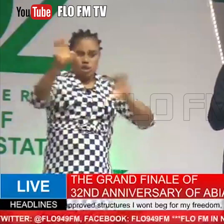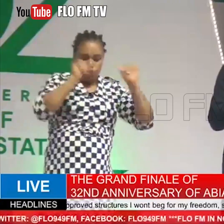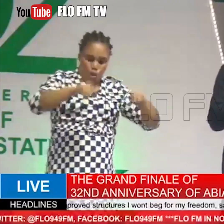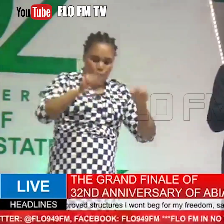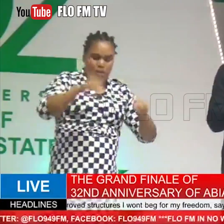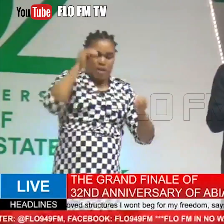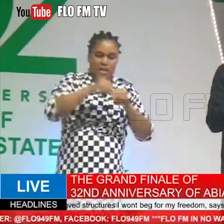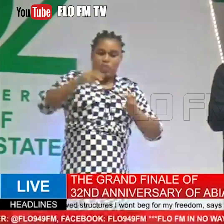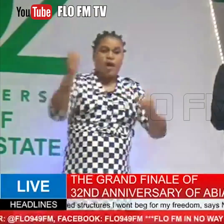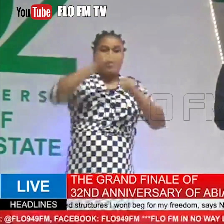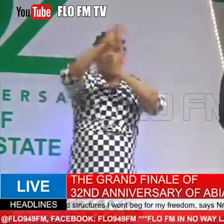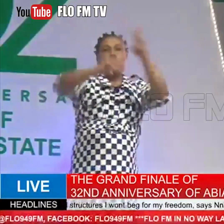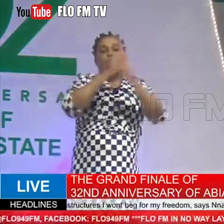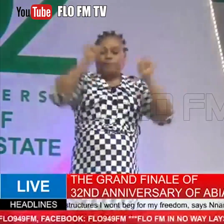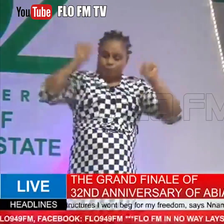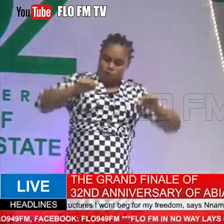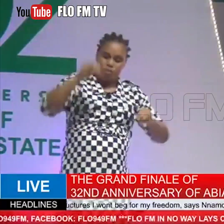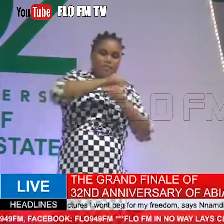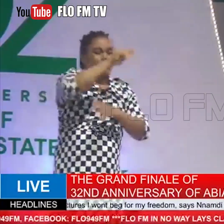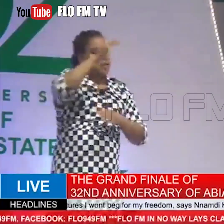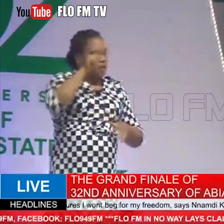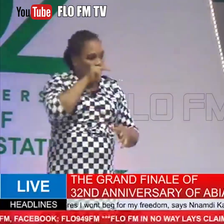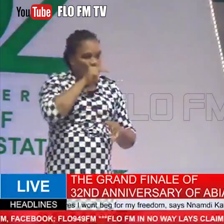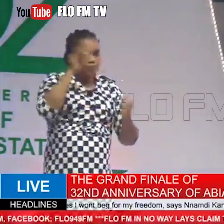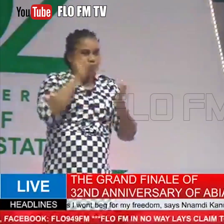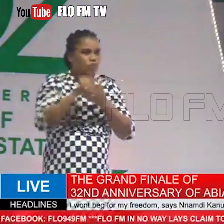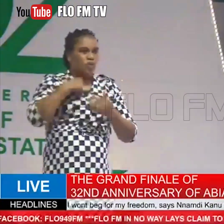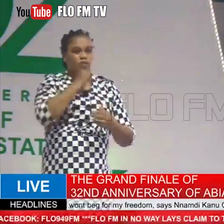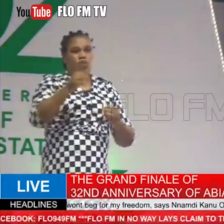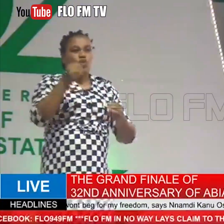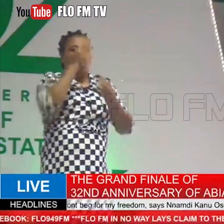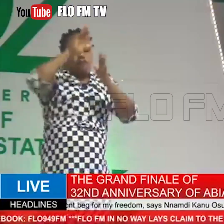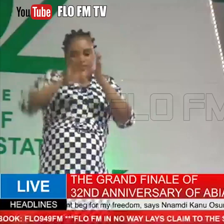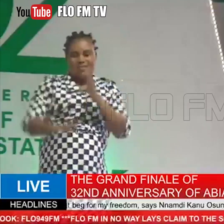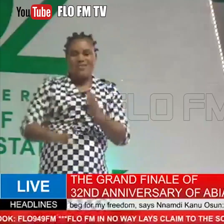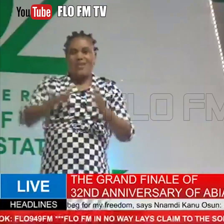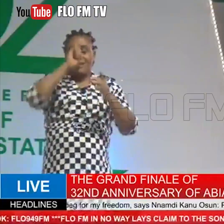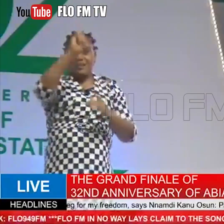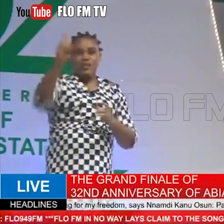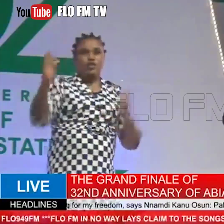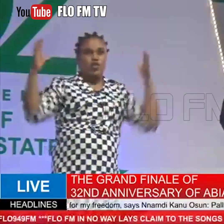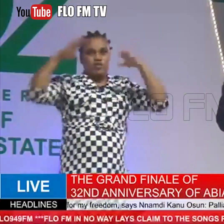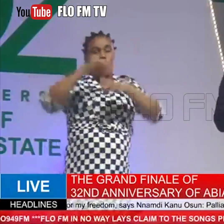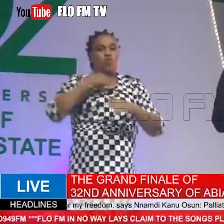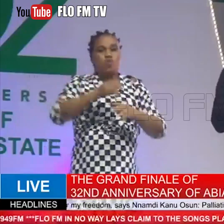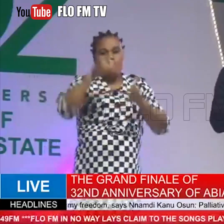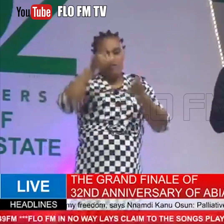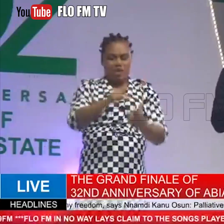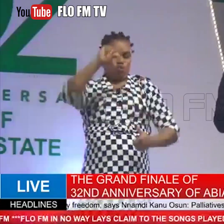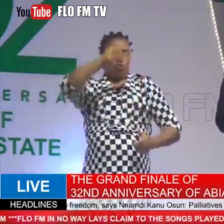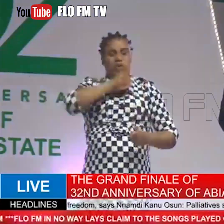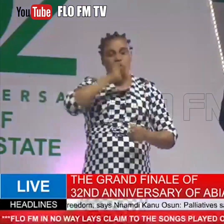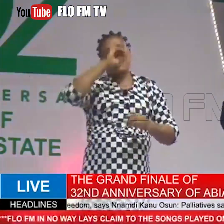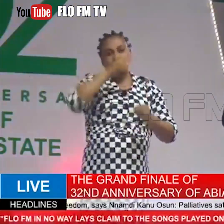anywhere in the world is doable in Nigeria. That we are not of less intellectual endowment, now we are of less quality